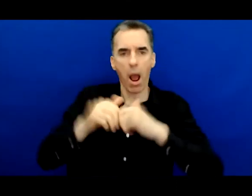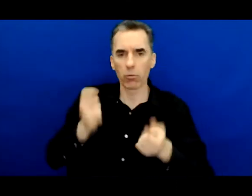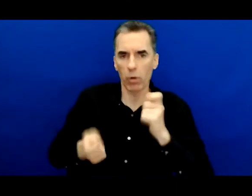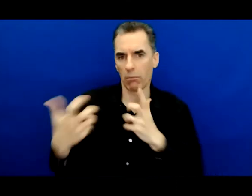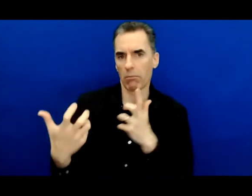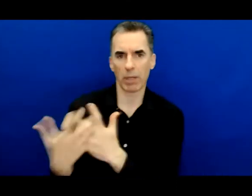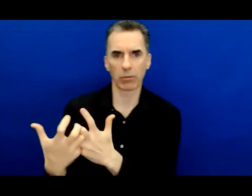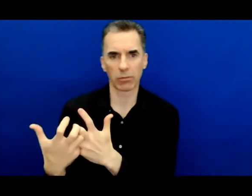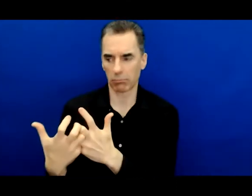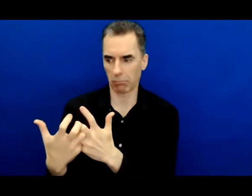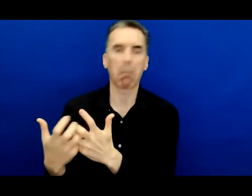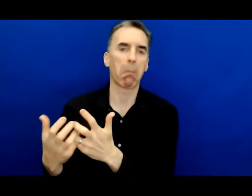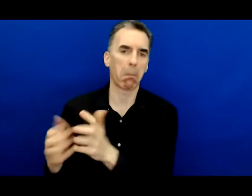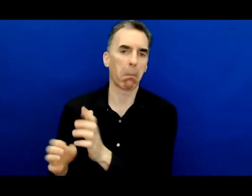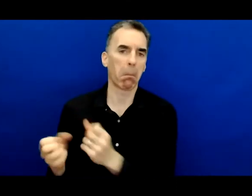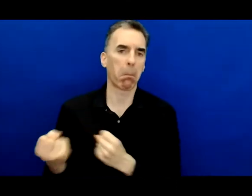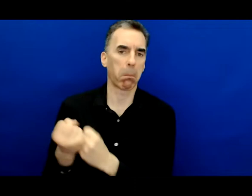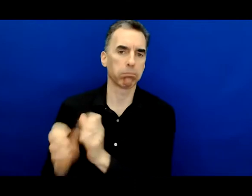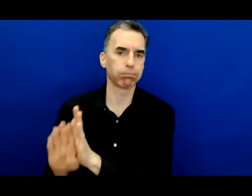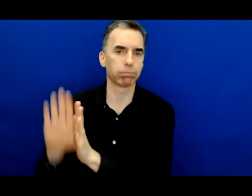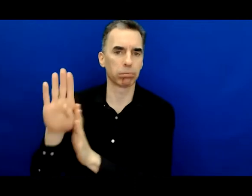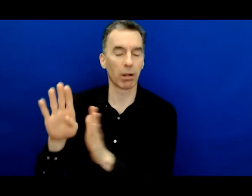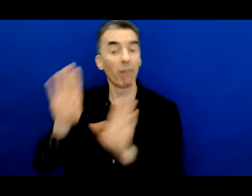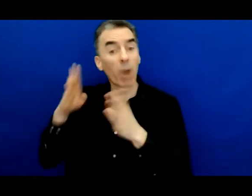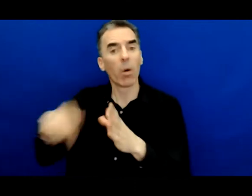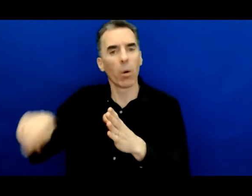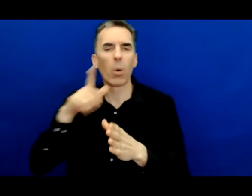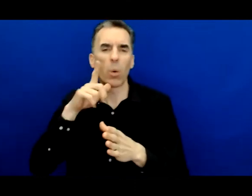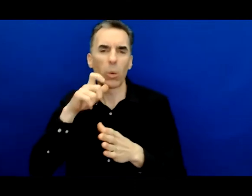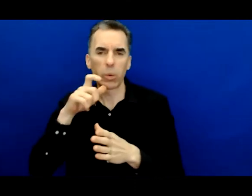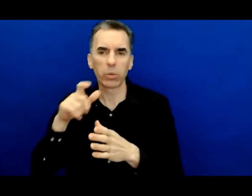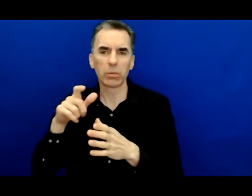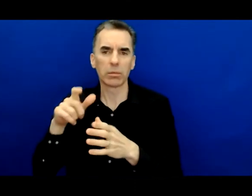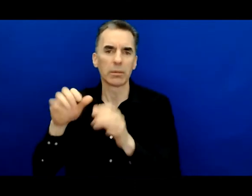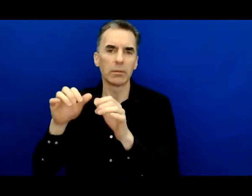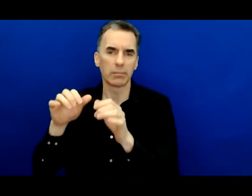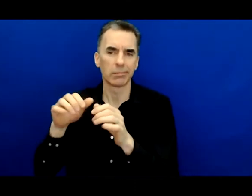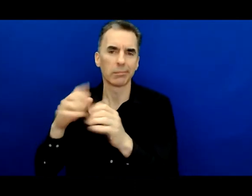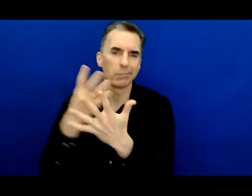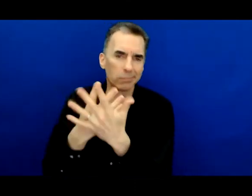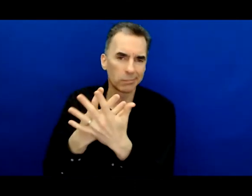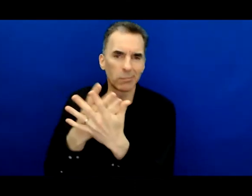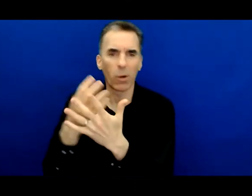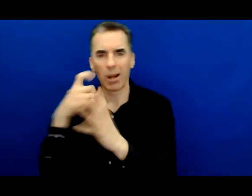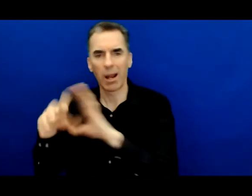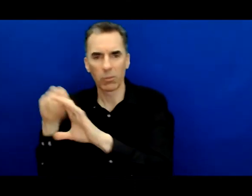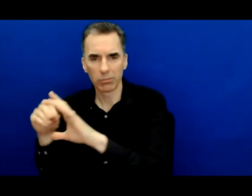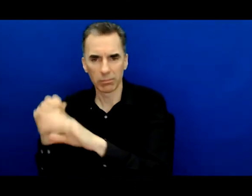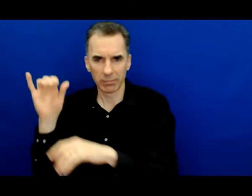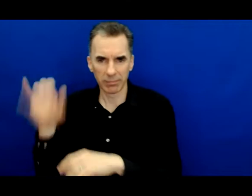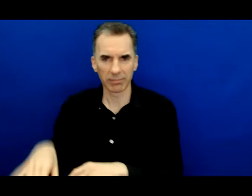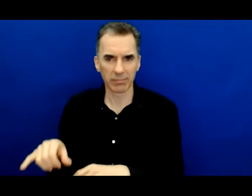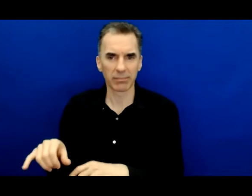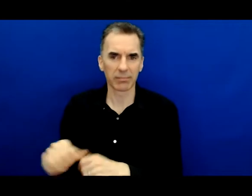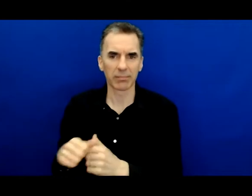be those students who are system impacted. And that's not taken away from other students. To me, it's an